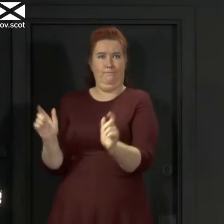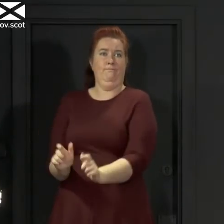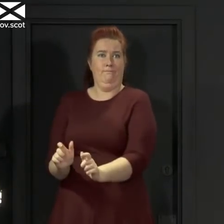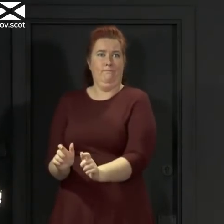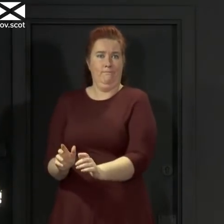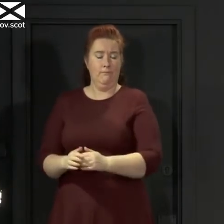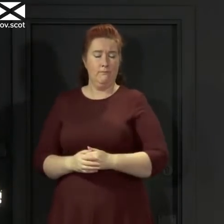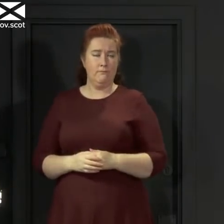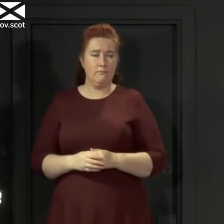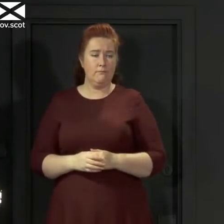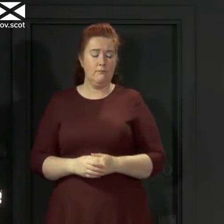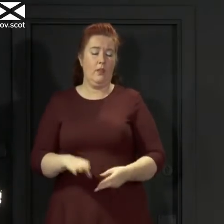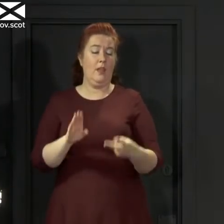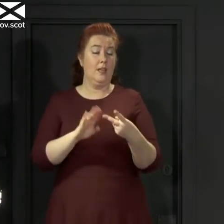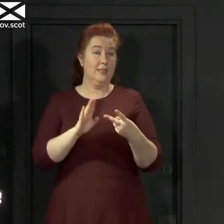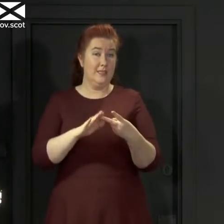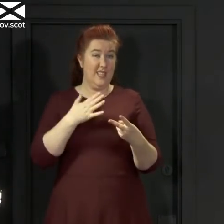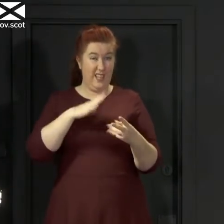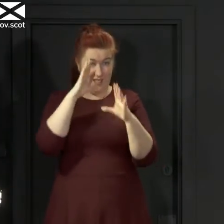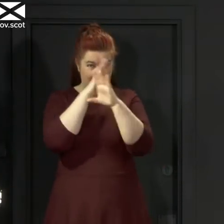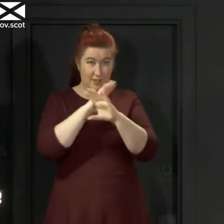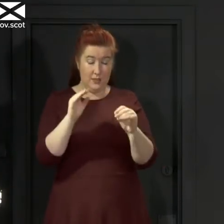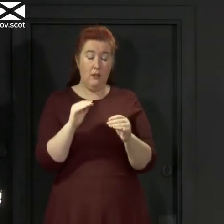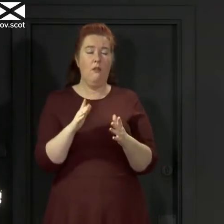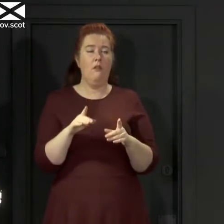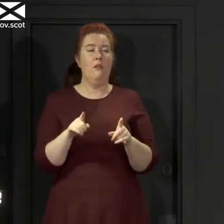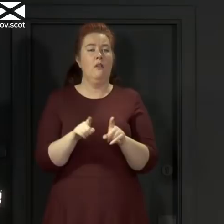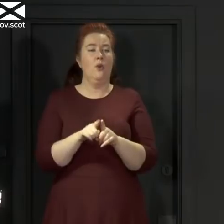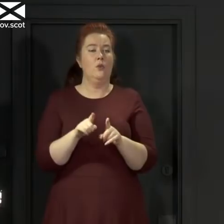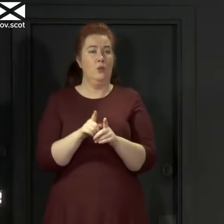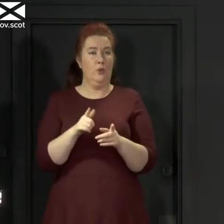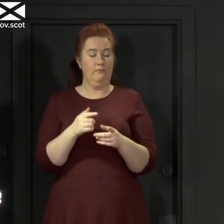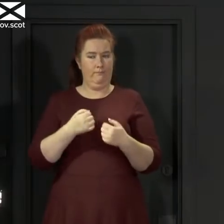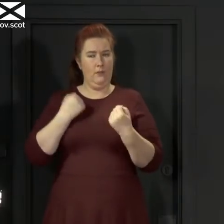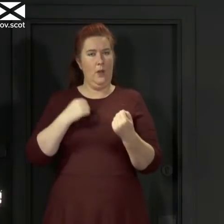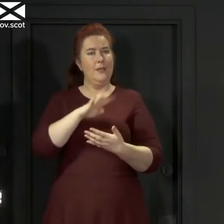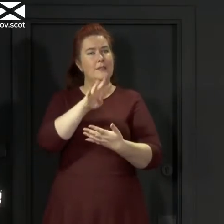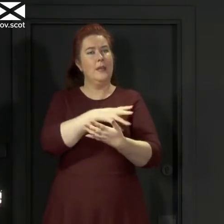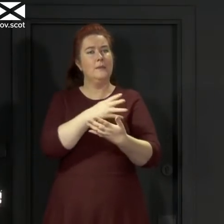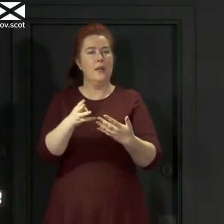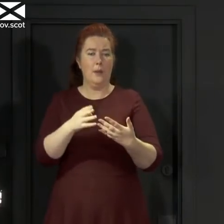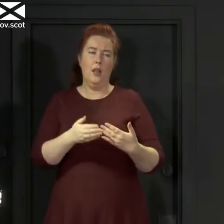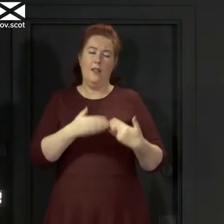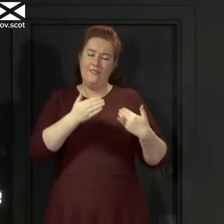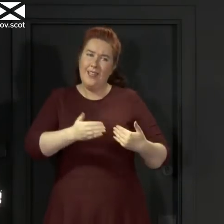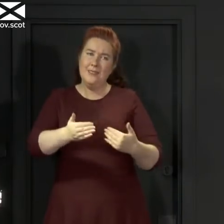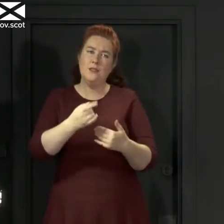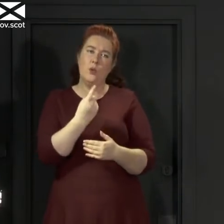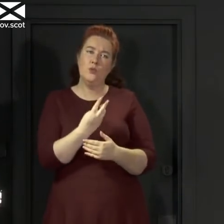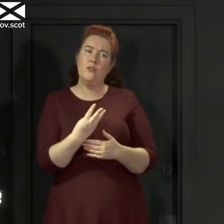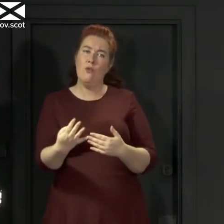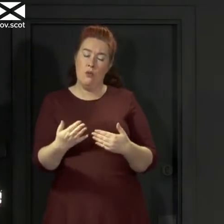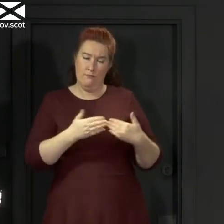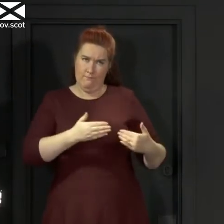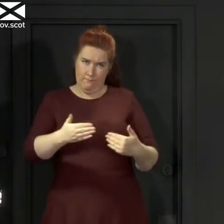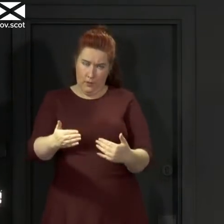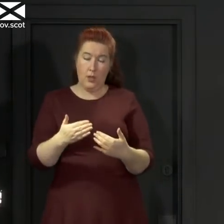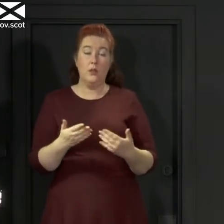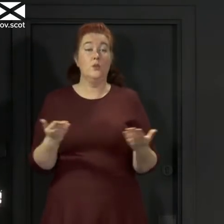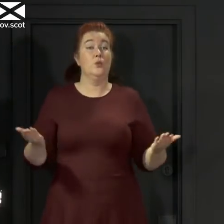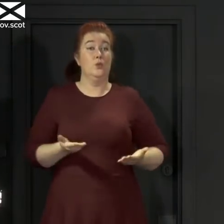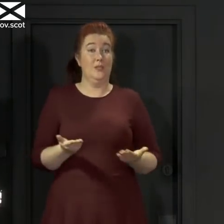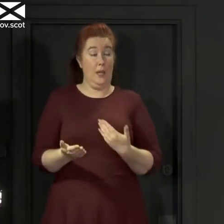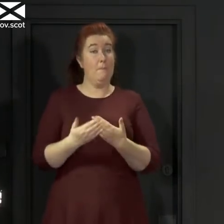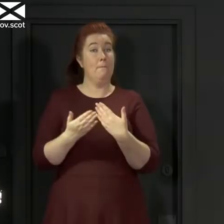The second point I want to briefly cover is just to confirm that in line with the timetable set out in a route map, more services are reopening